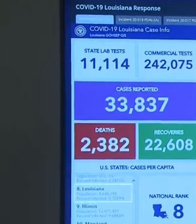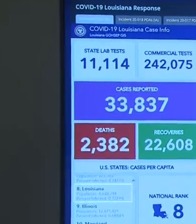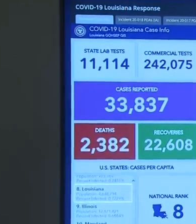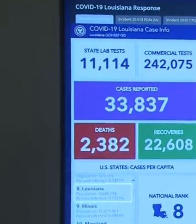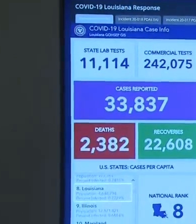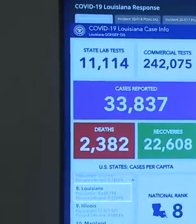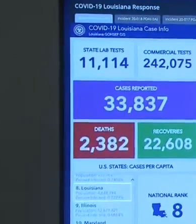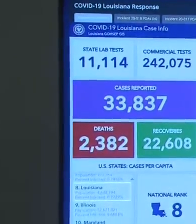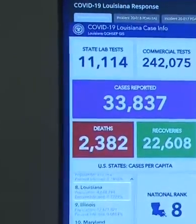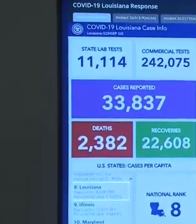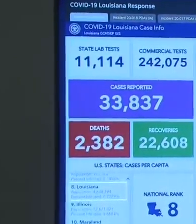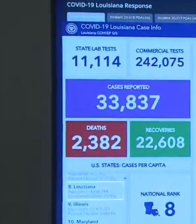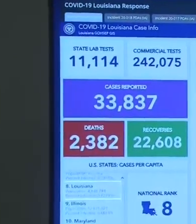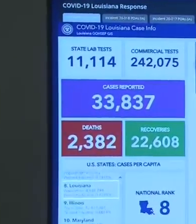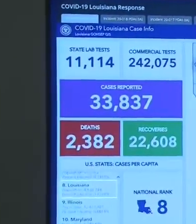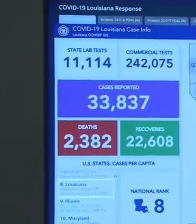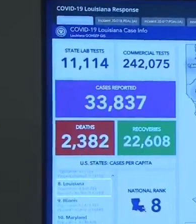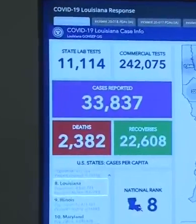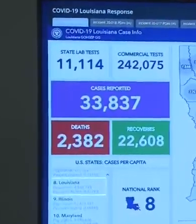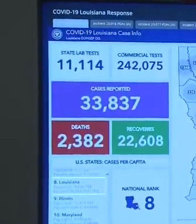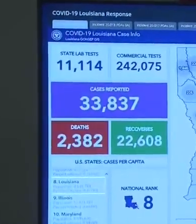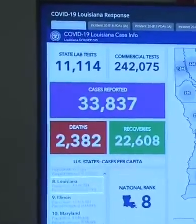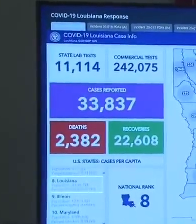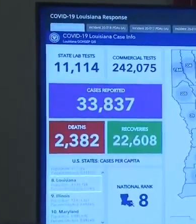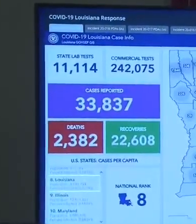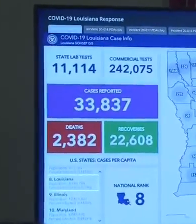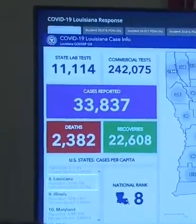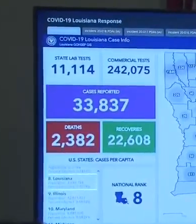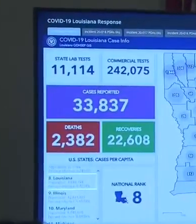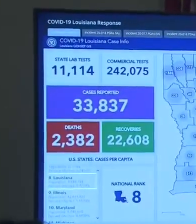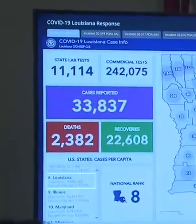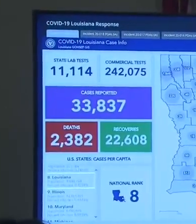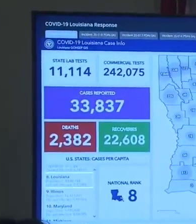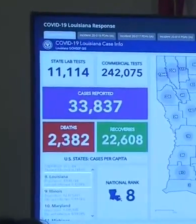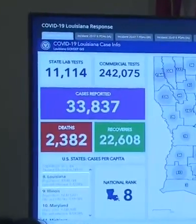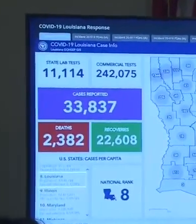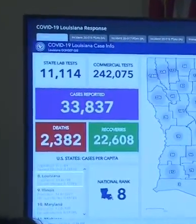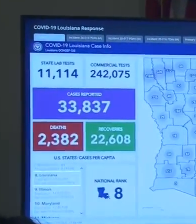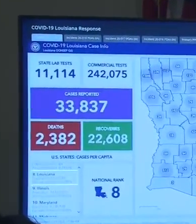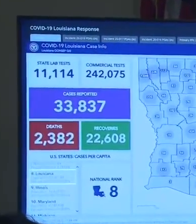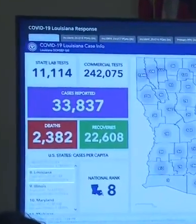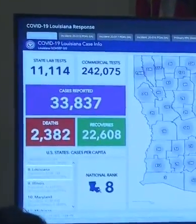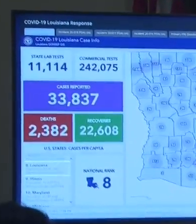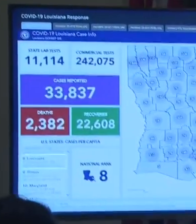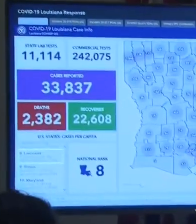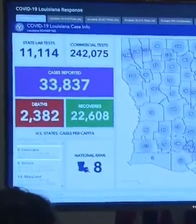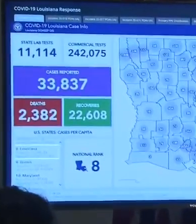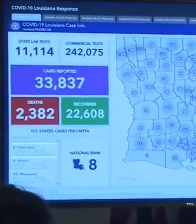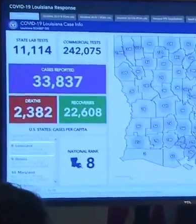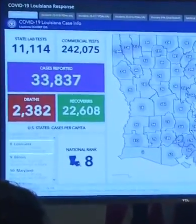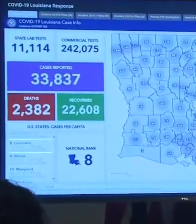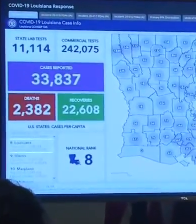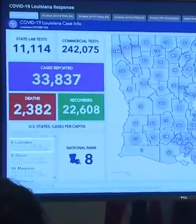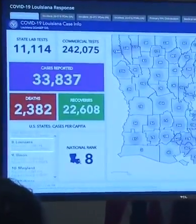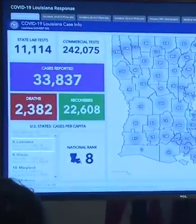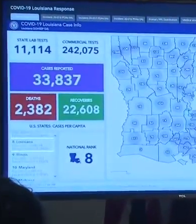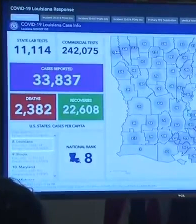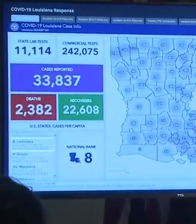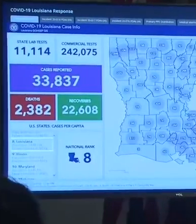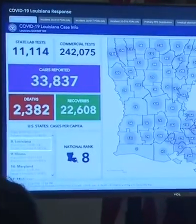253,000 tests in the aggregate since the beginning of this public health emergency.